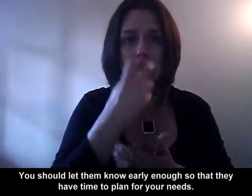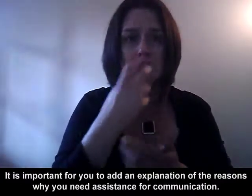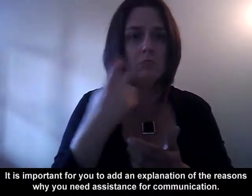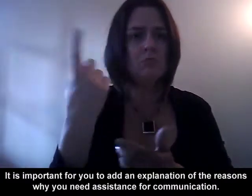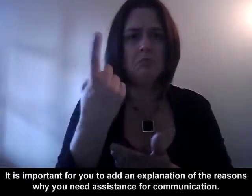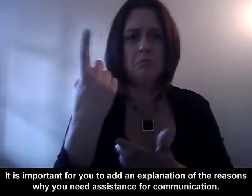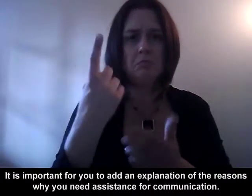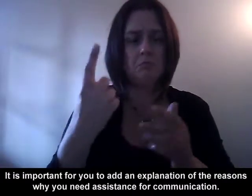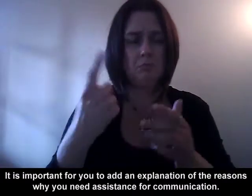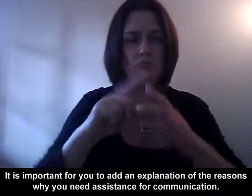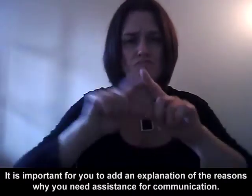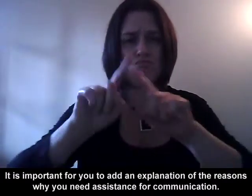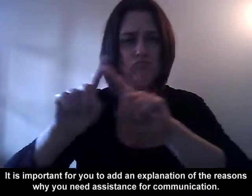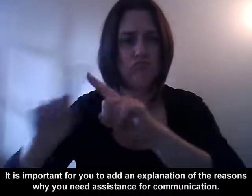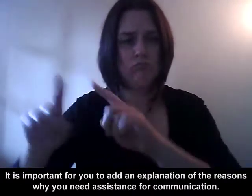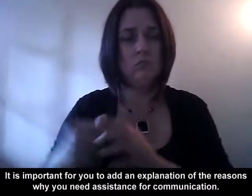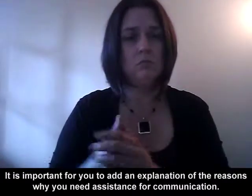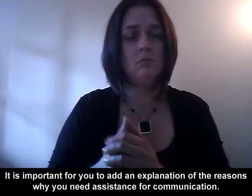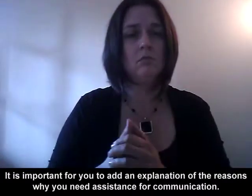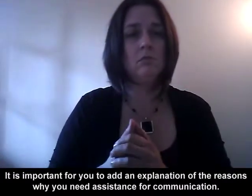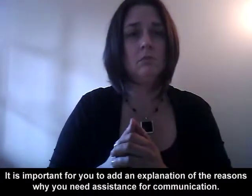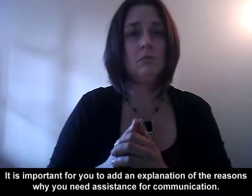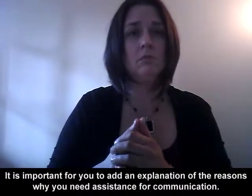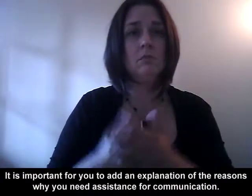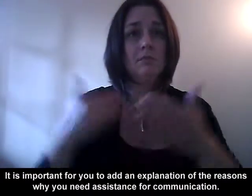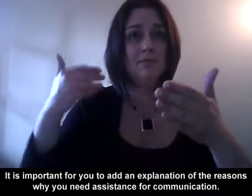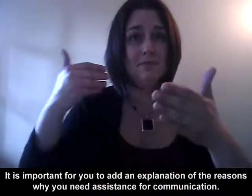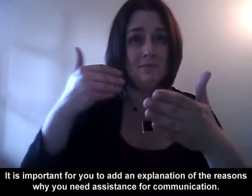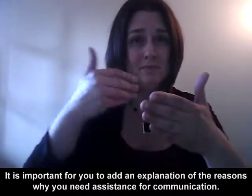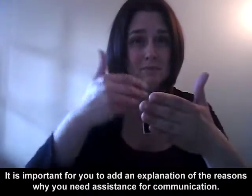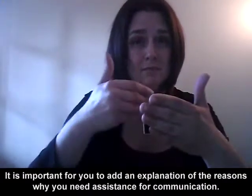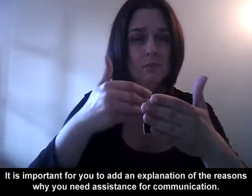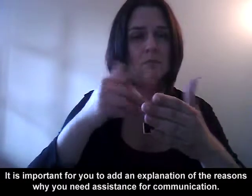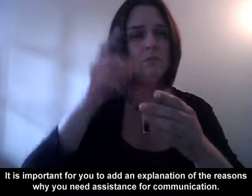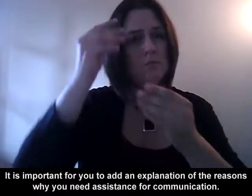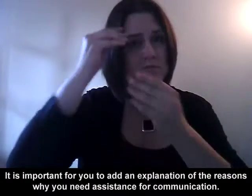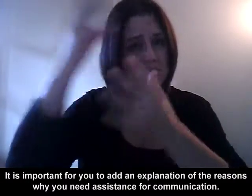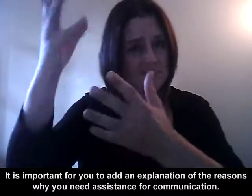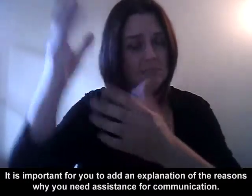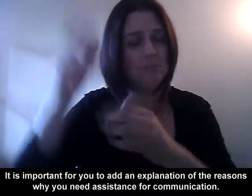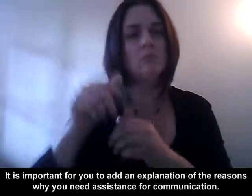It is important for you to add an explanation of the reasons why you need assistance for communication.